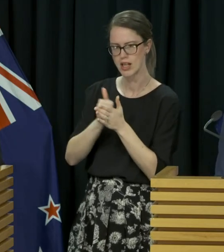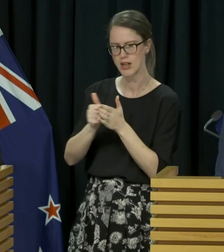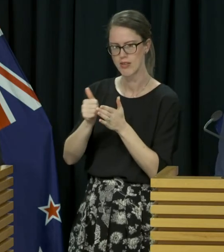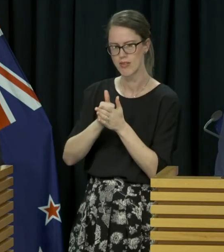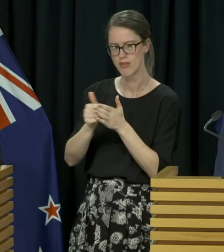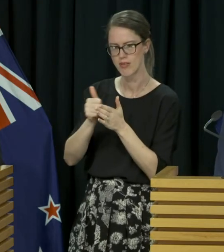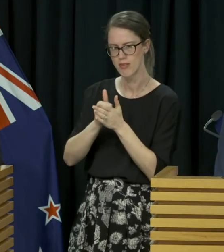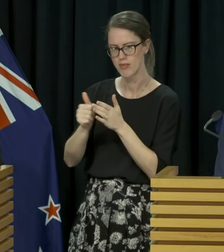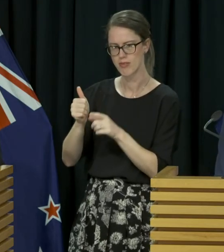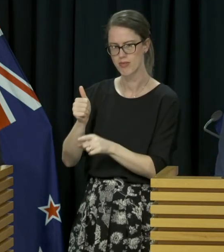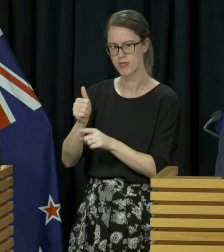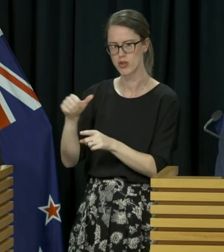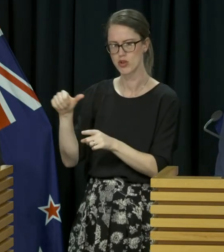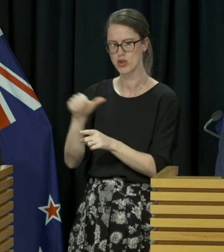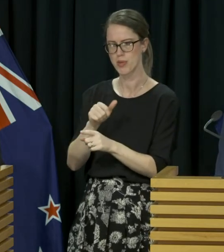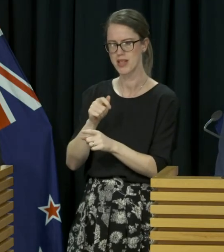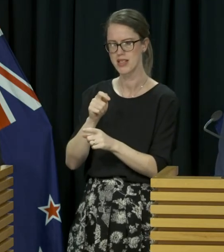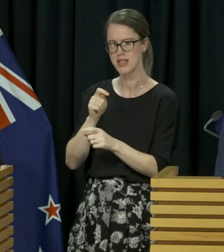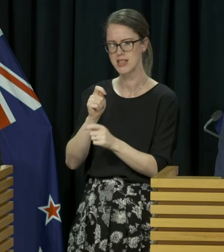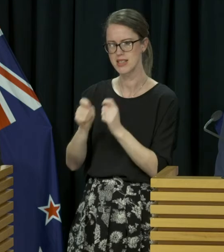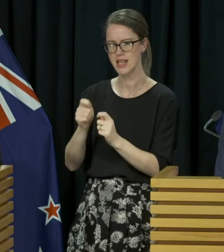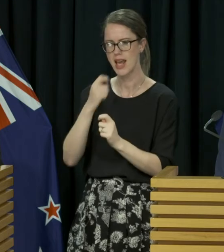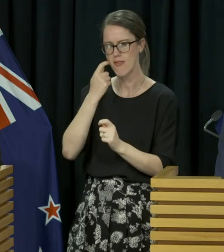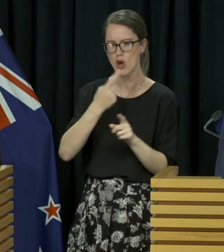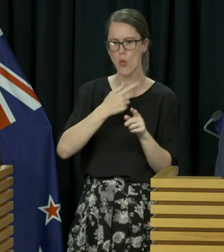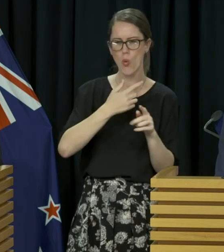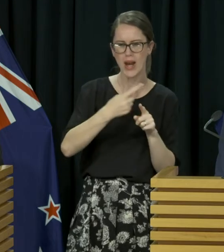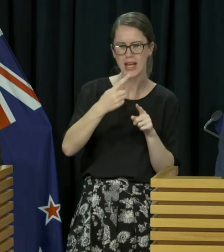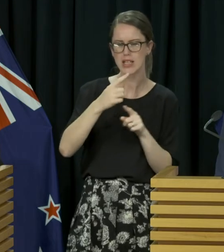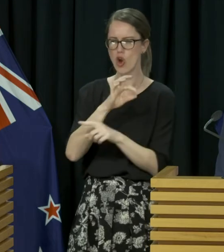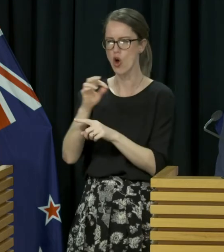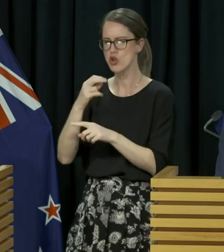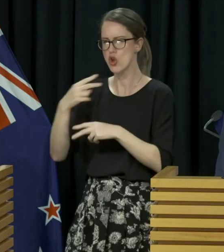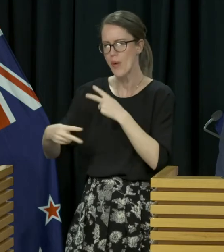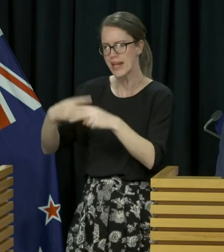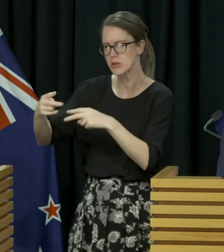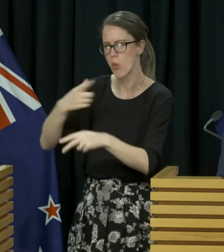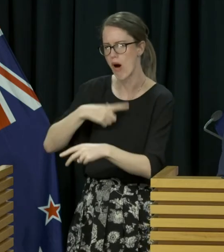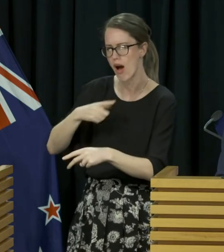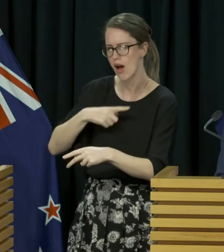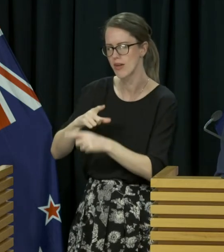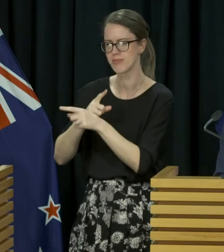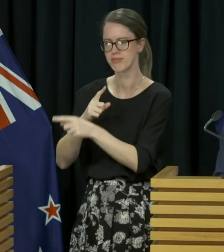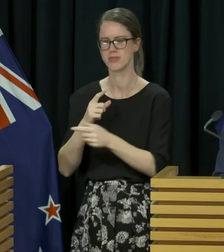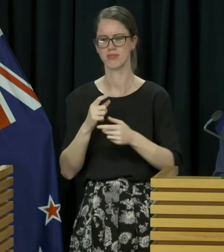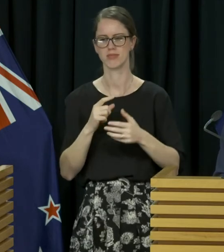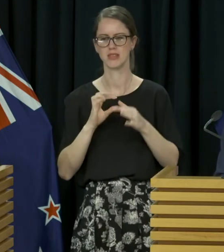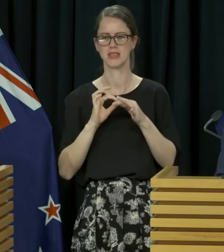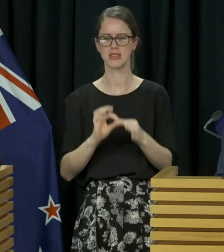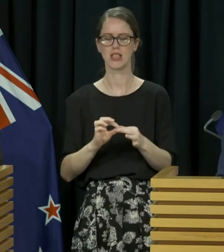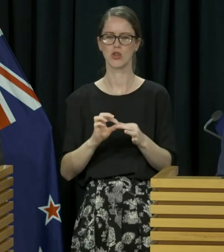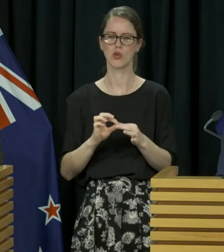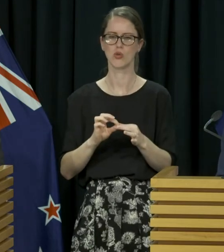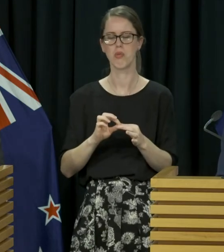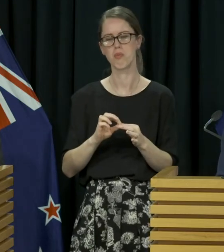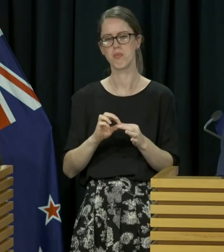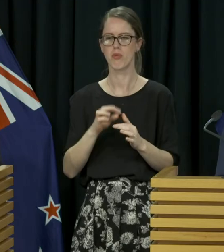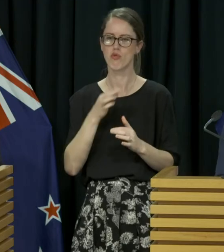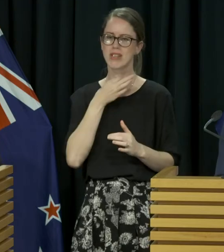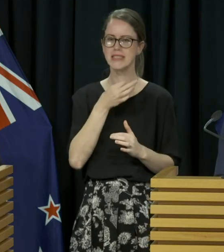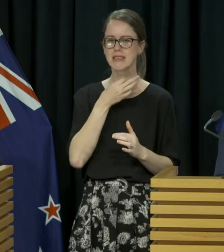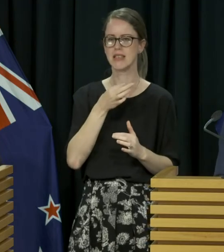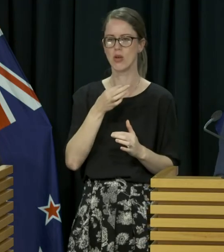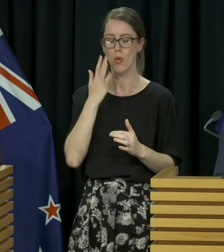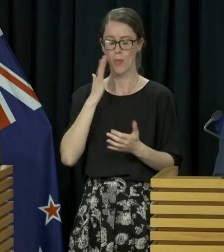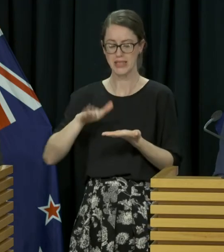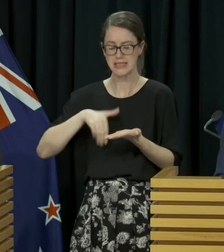tested weekly as opposed to fortnightly? It's based ultimately on a risk assessment. So at the time we put